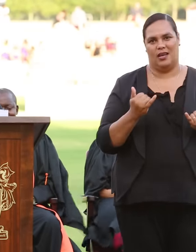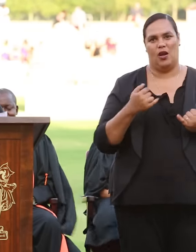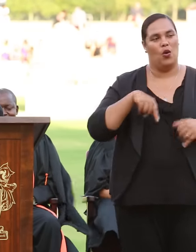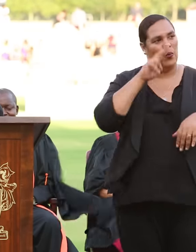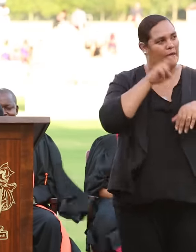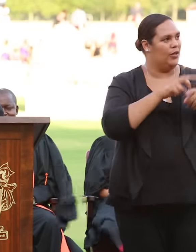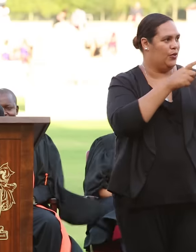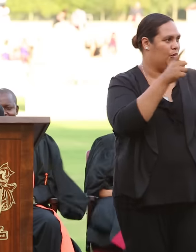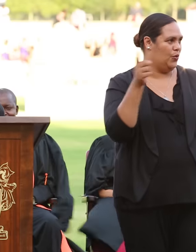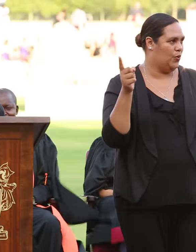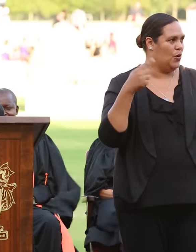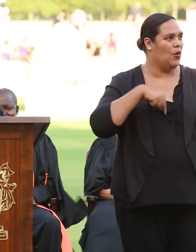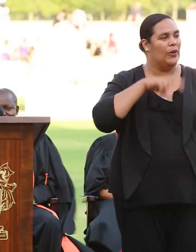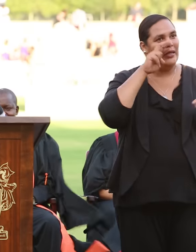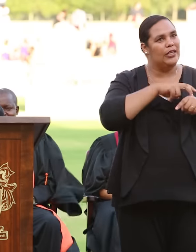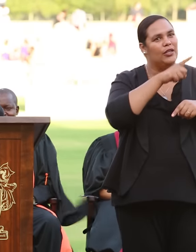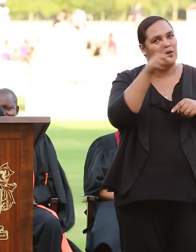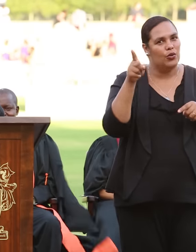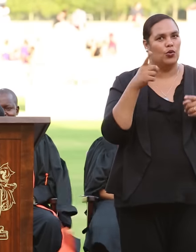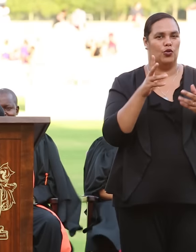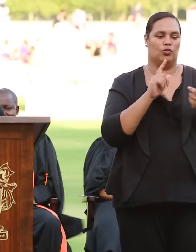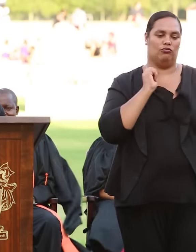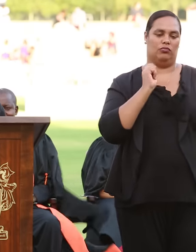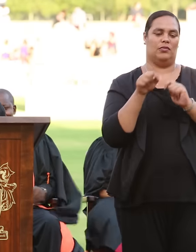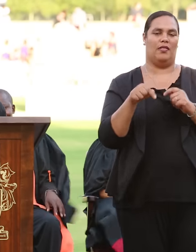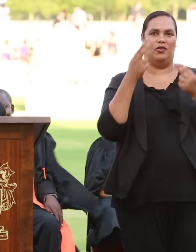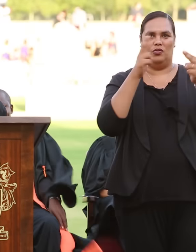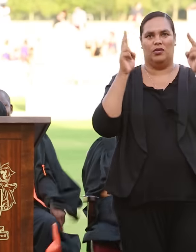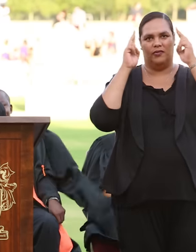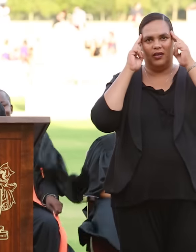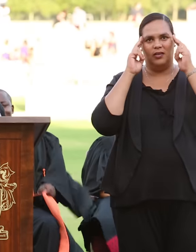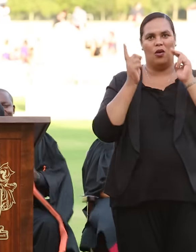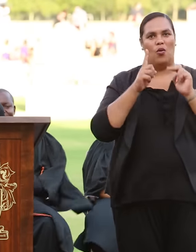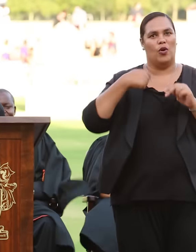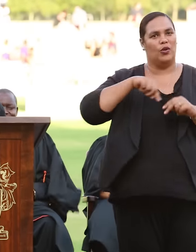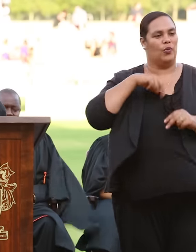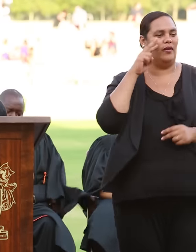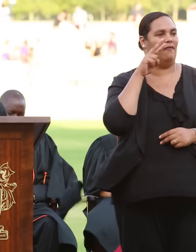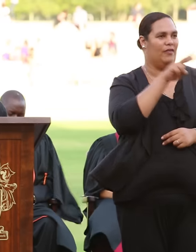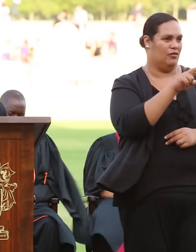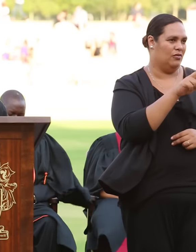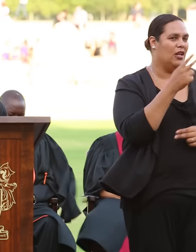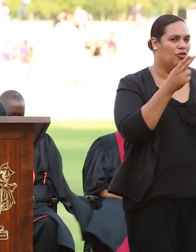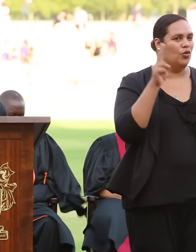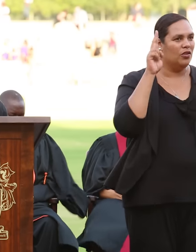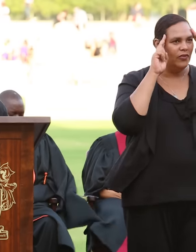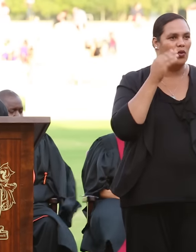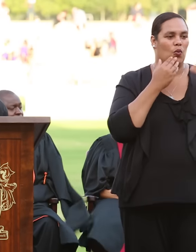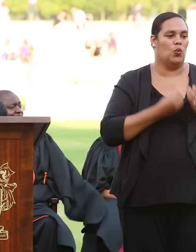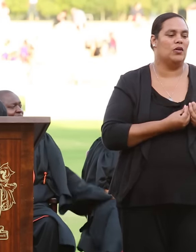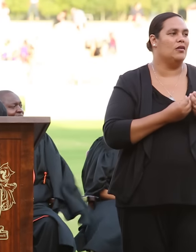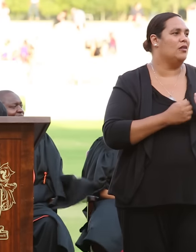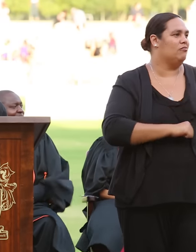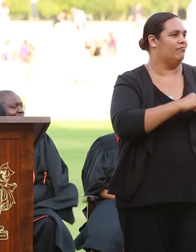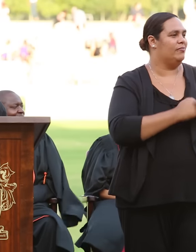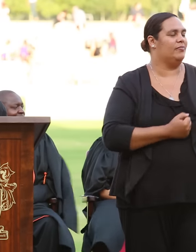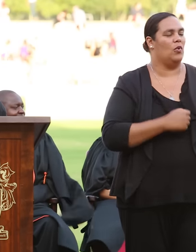need you. We need you to contribute to shaping this institution into what we envision as a university that serves all of